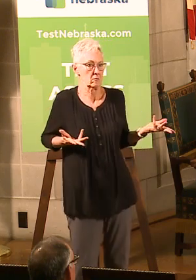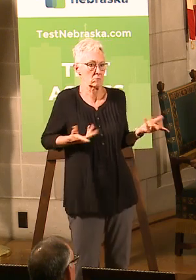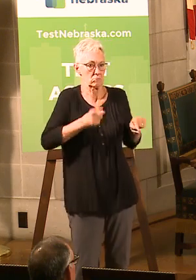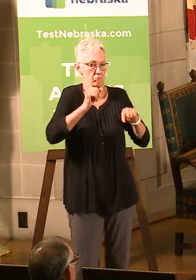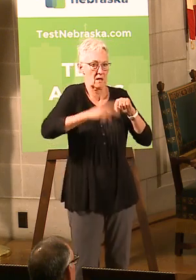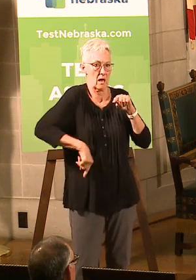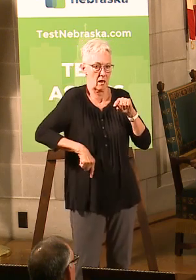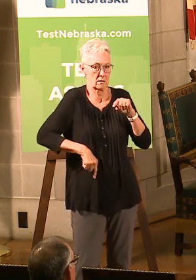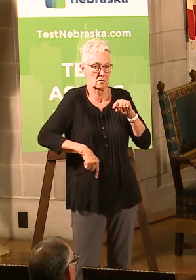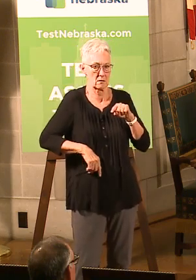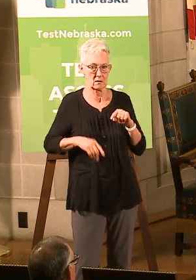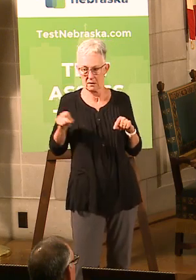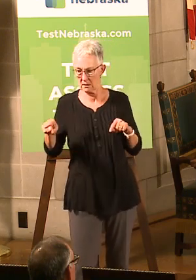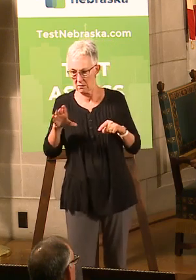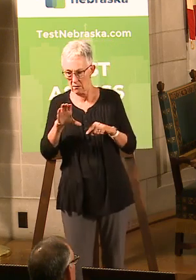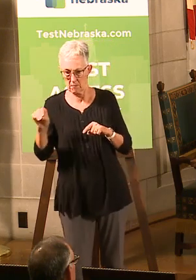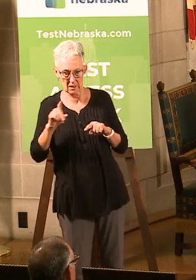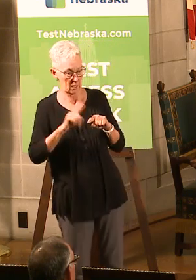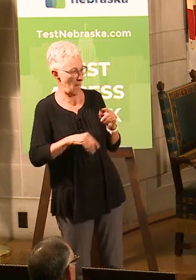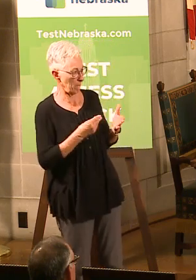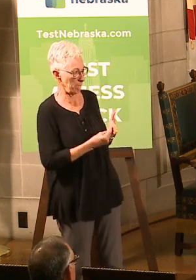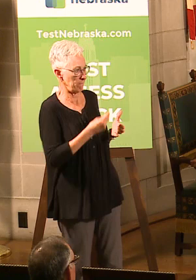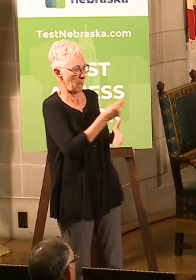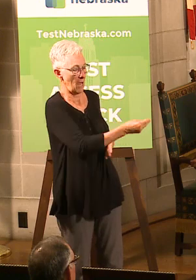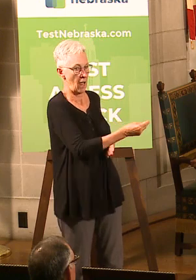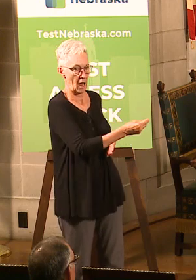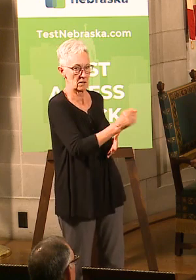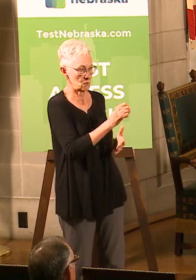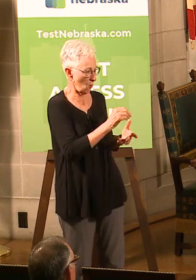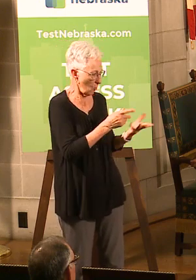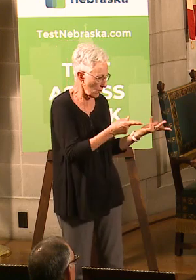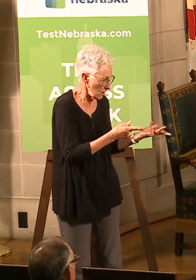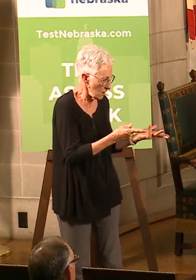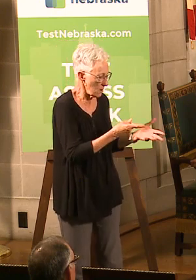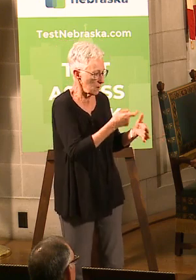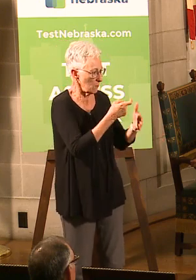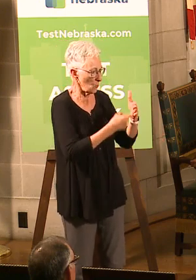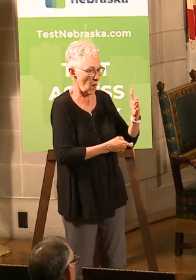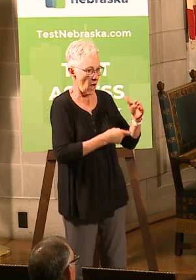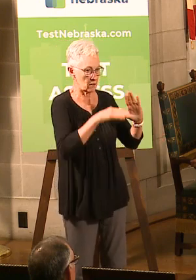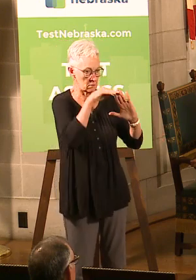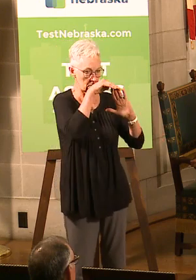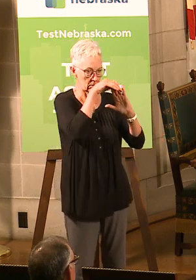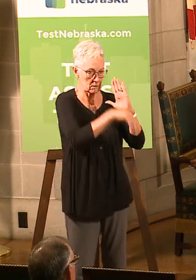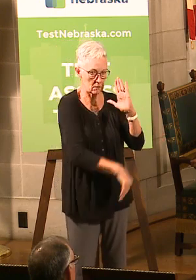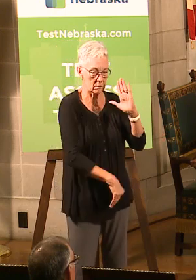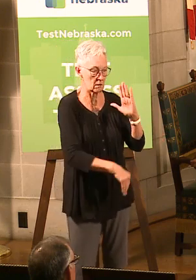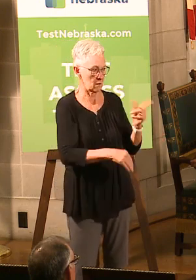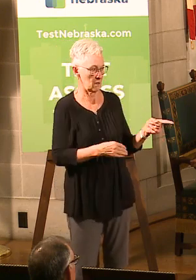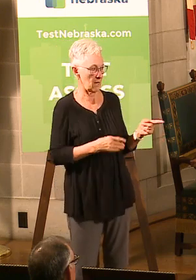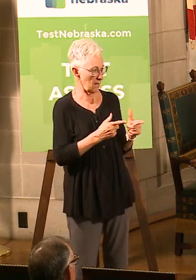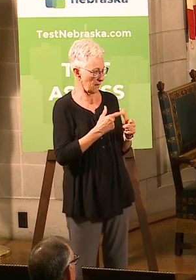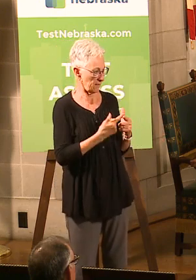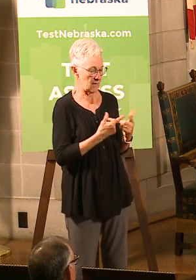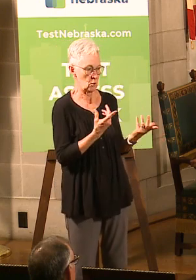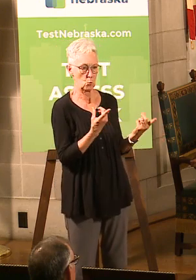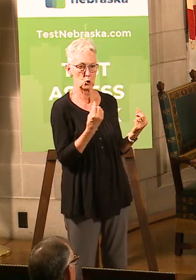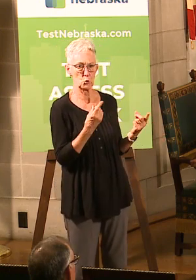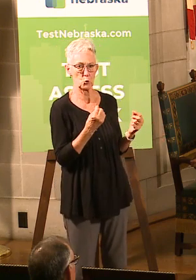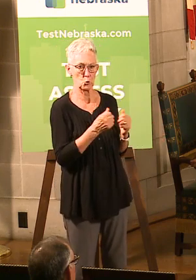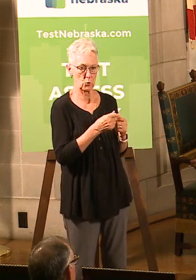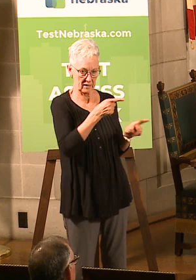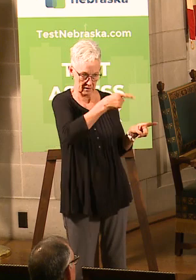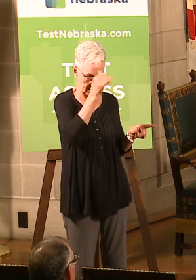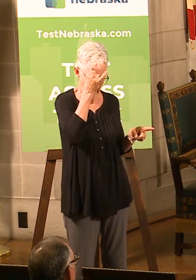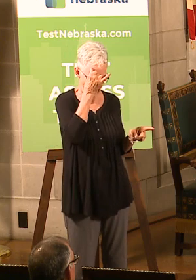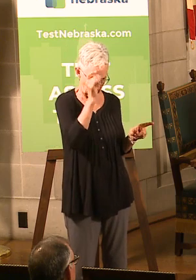buyer, your prices go down. And then you have the heartbreak and the stress of even finding a marketplace for some of these. So the